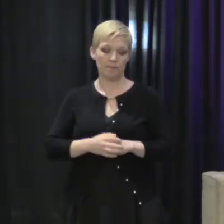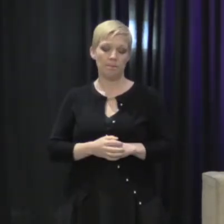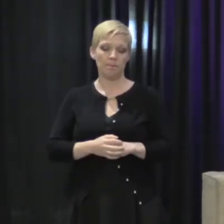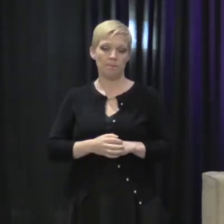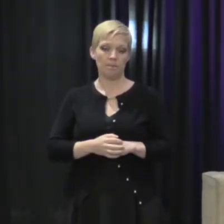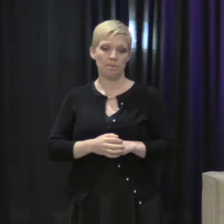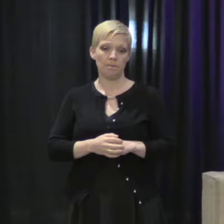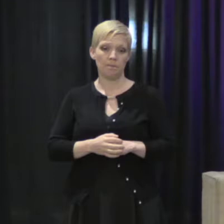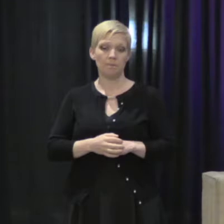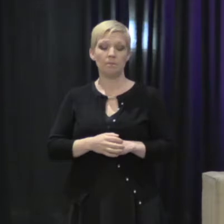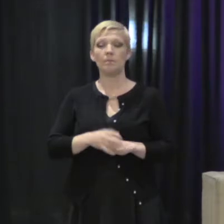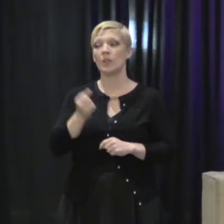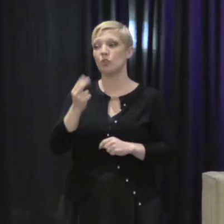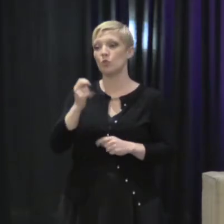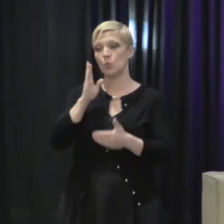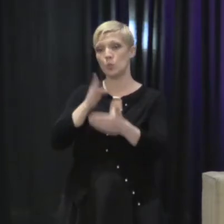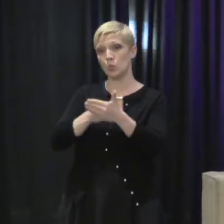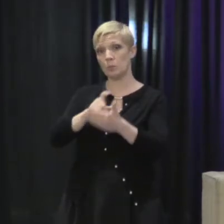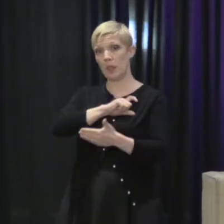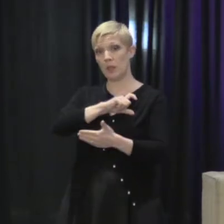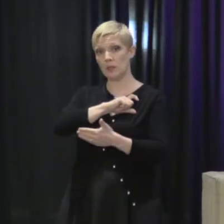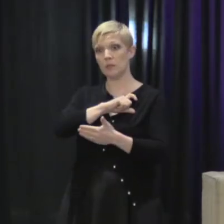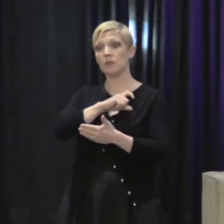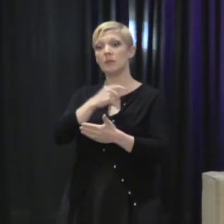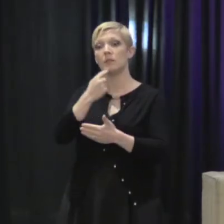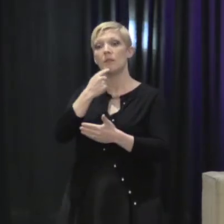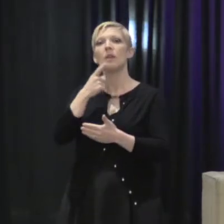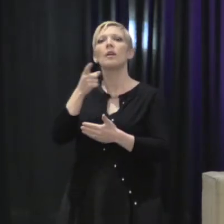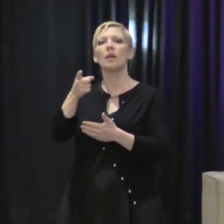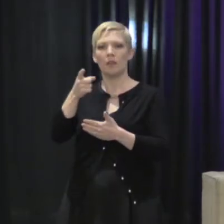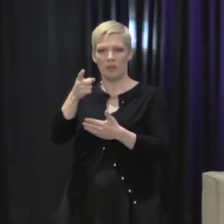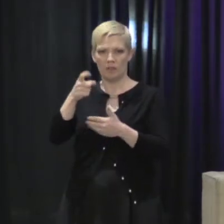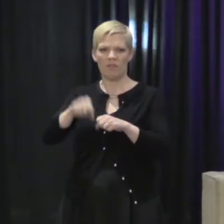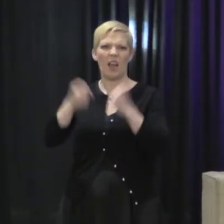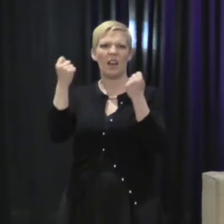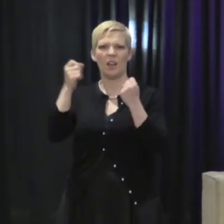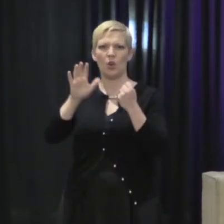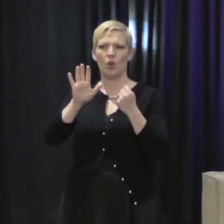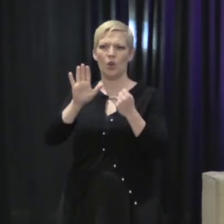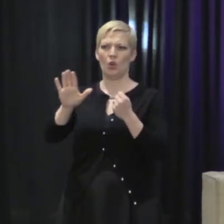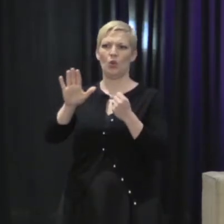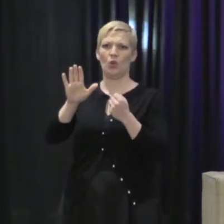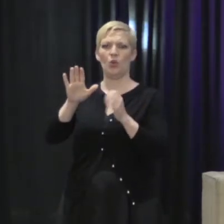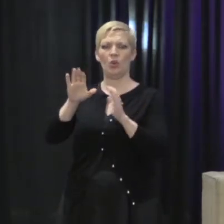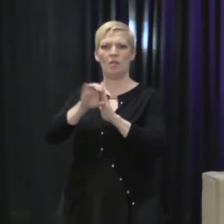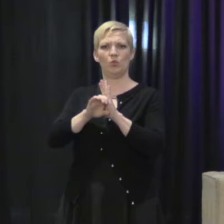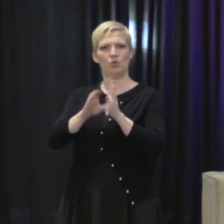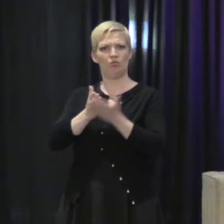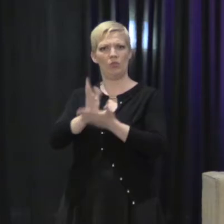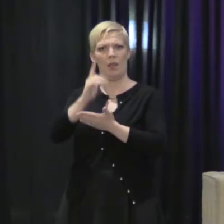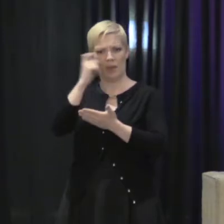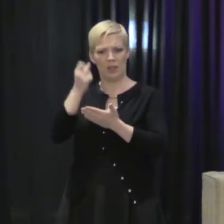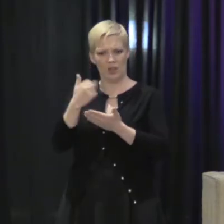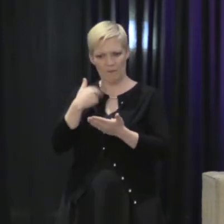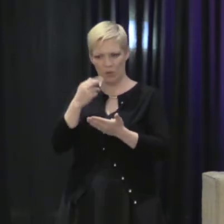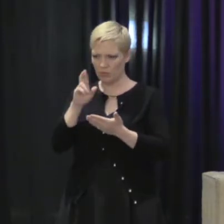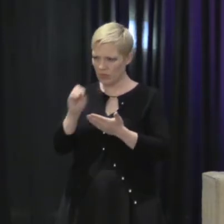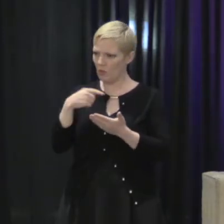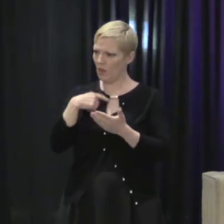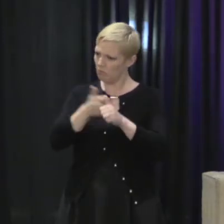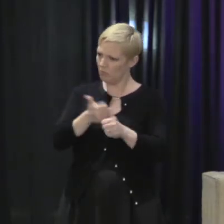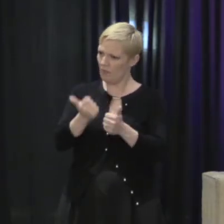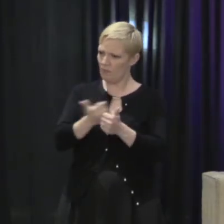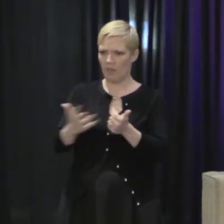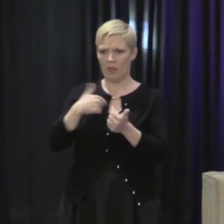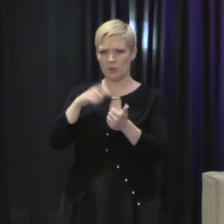She sued the police, claiming that they had violated her constitutional rights. After all, she had a restraining order. She did everything she was supposed to